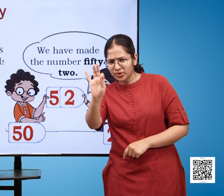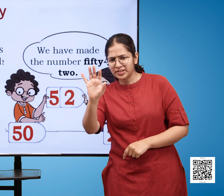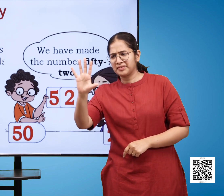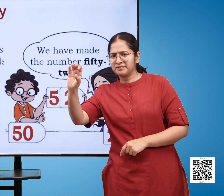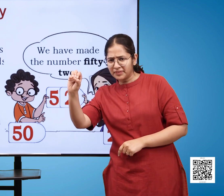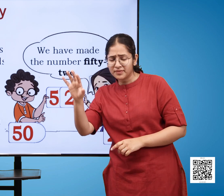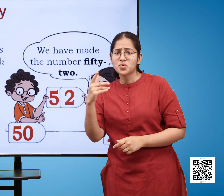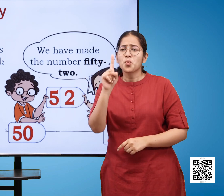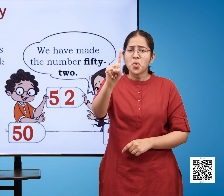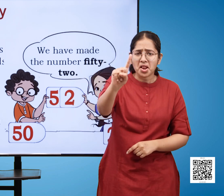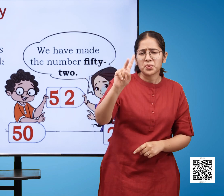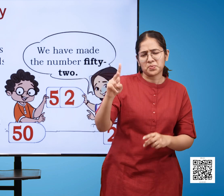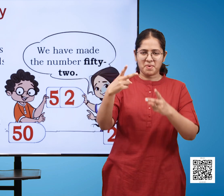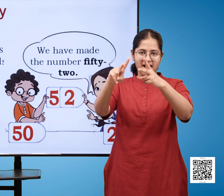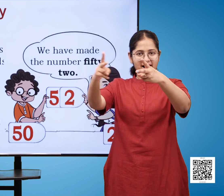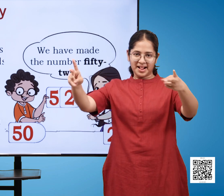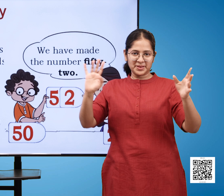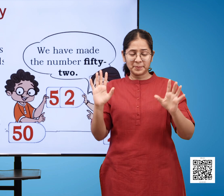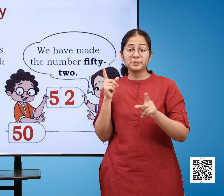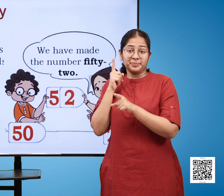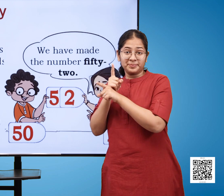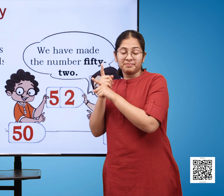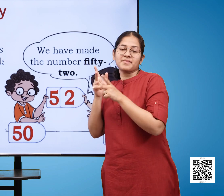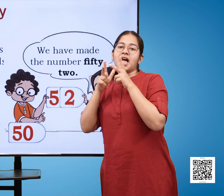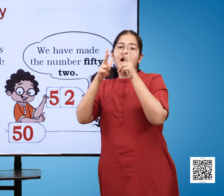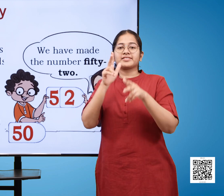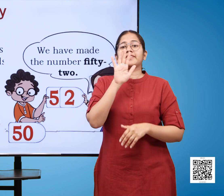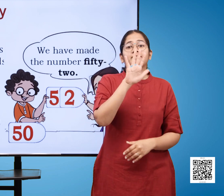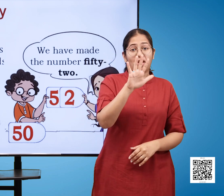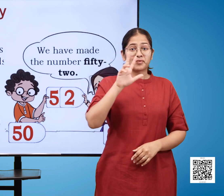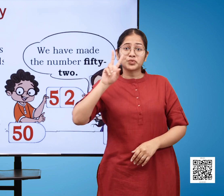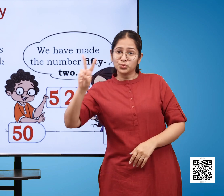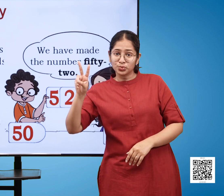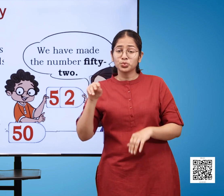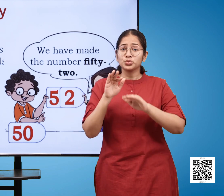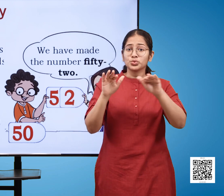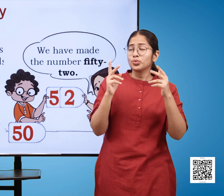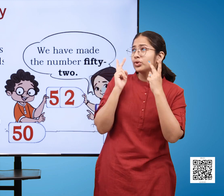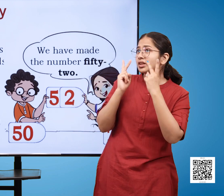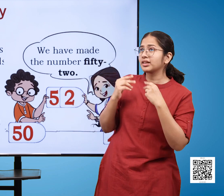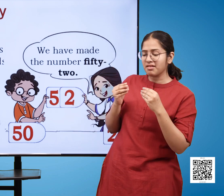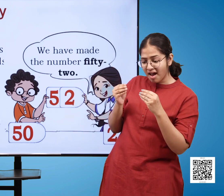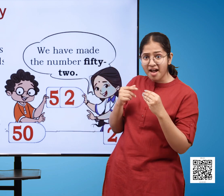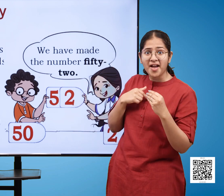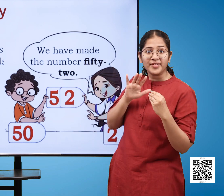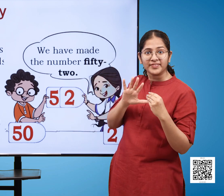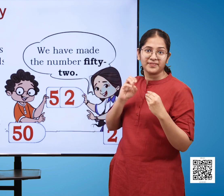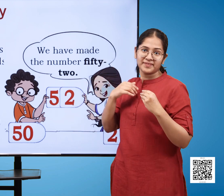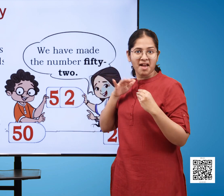the teacher calls out a number say 52 the children with numbers cards of 50 and